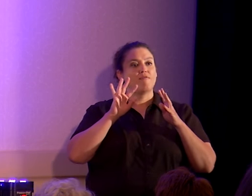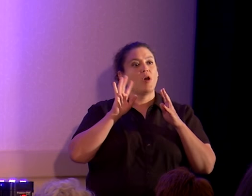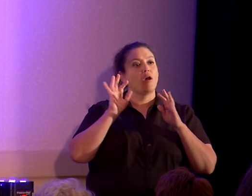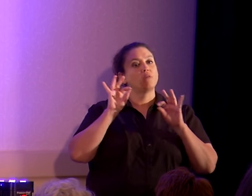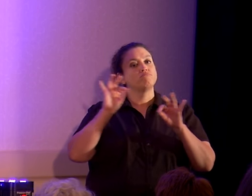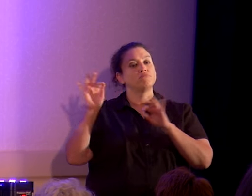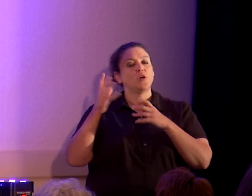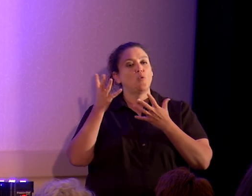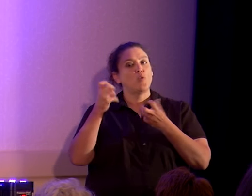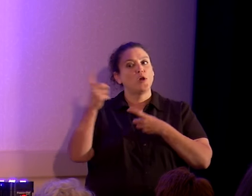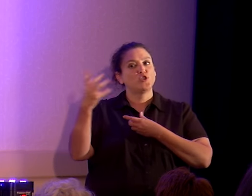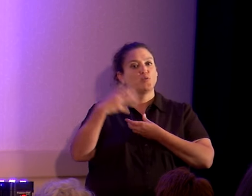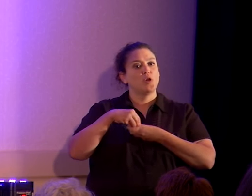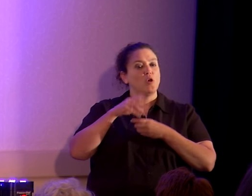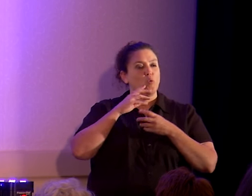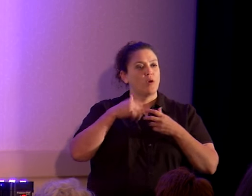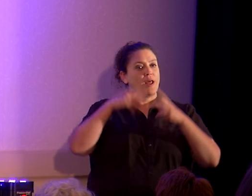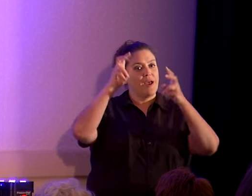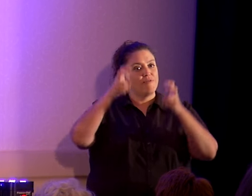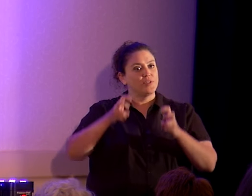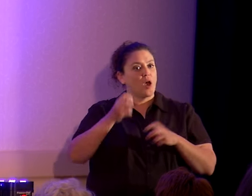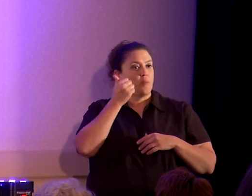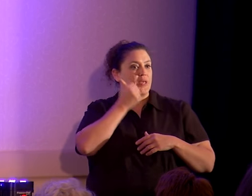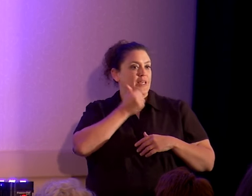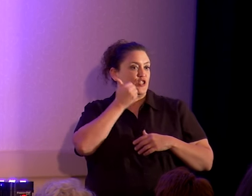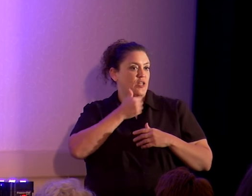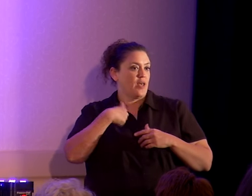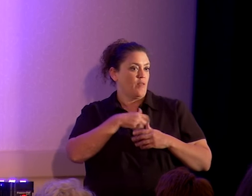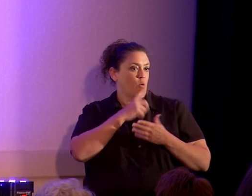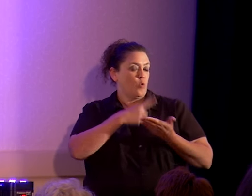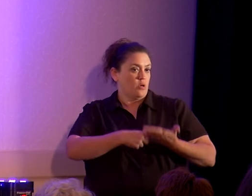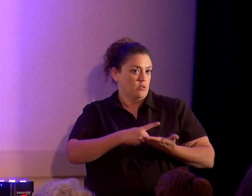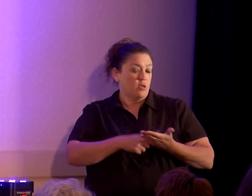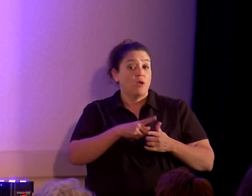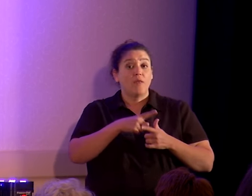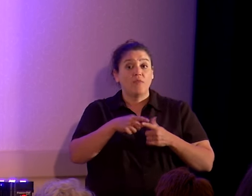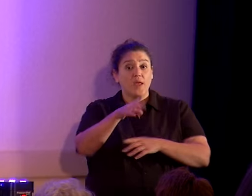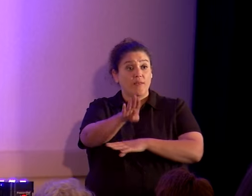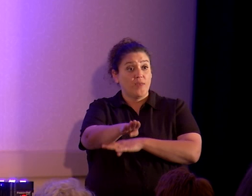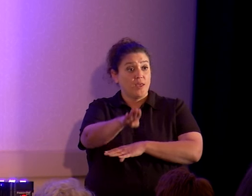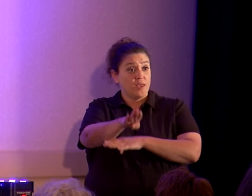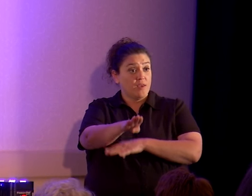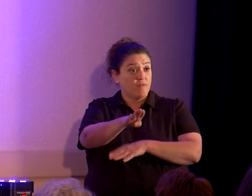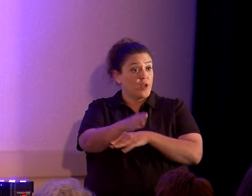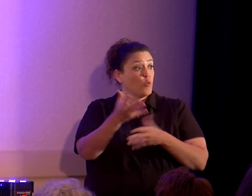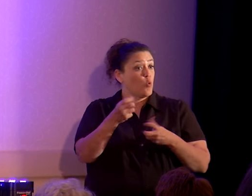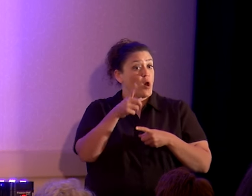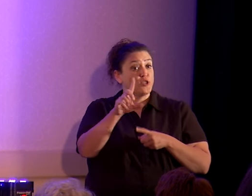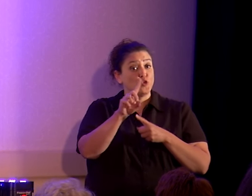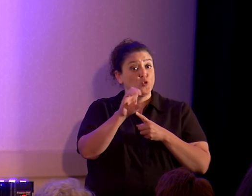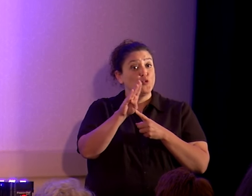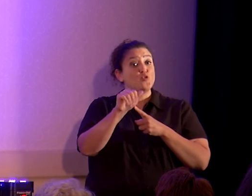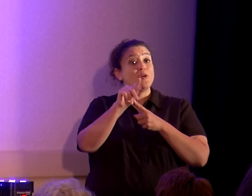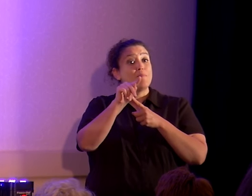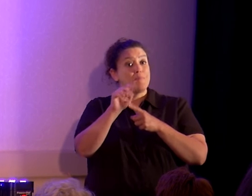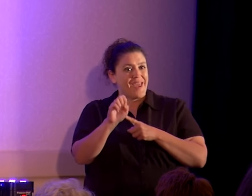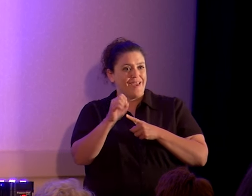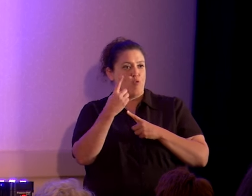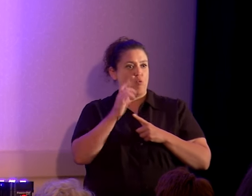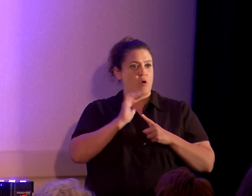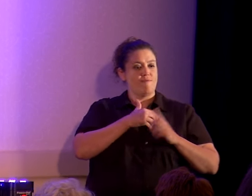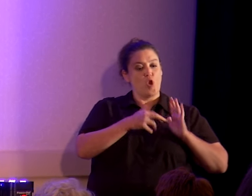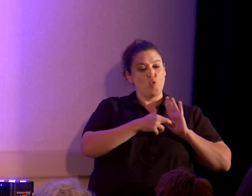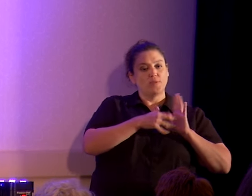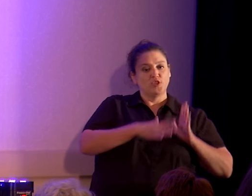And we're going to have a topic that we discuss each day. And then that evening we'd like you to debate one of our representatives on what was